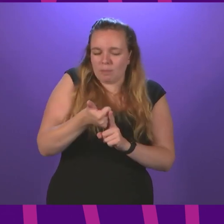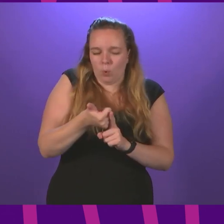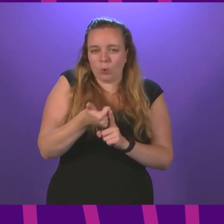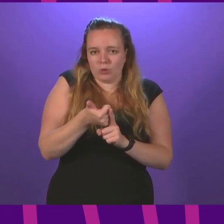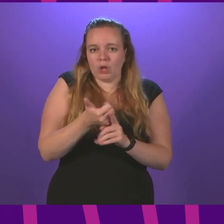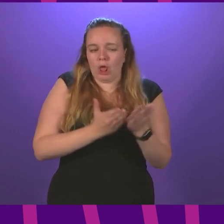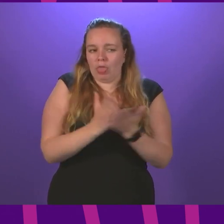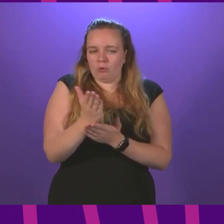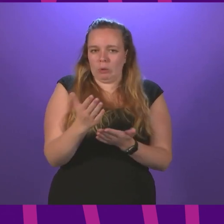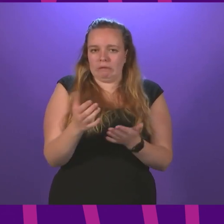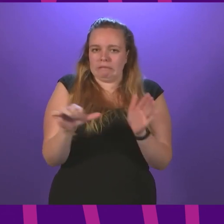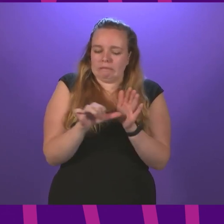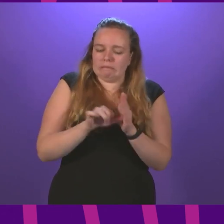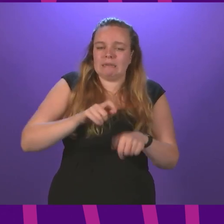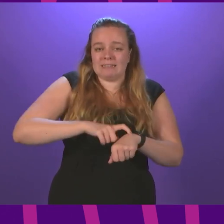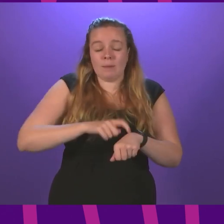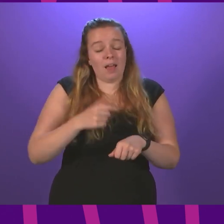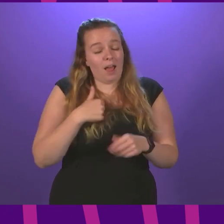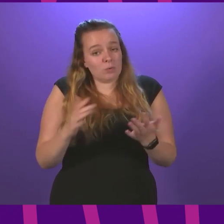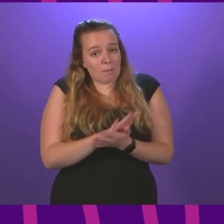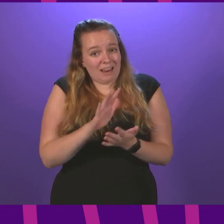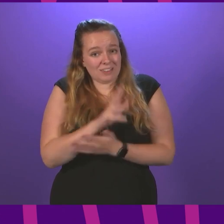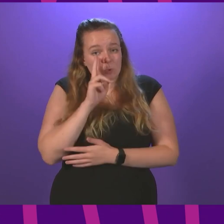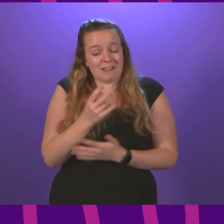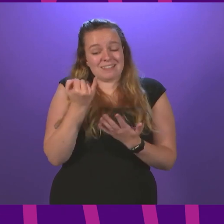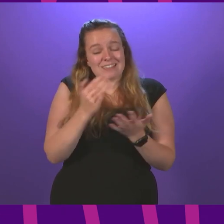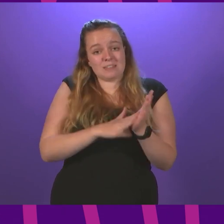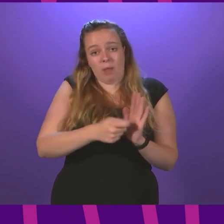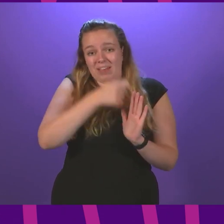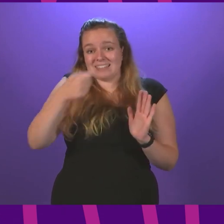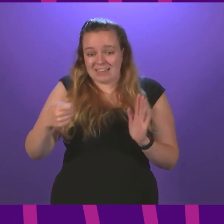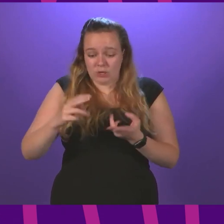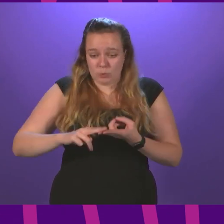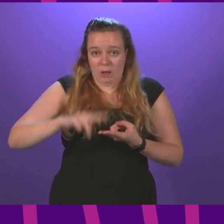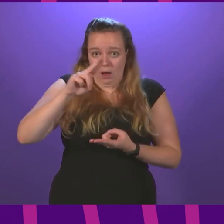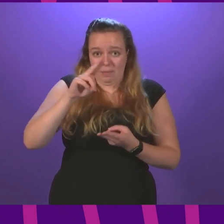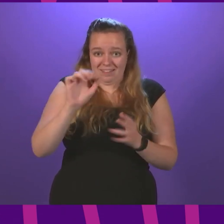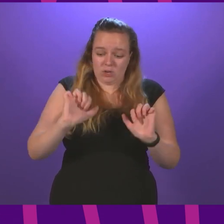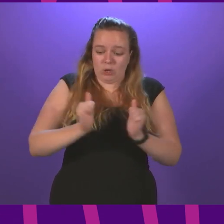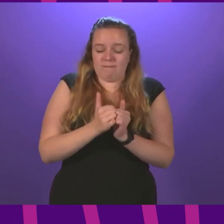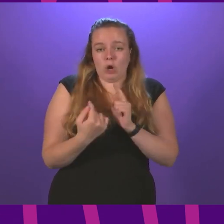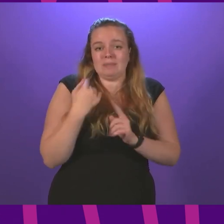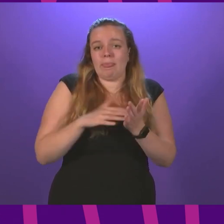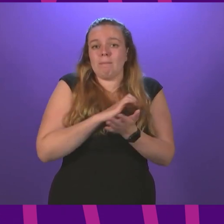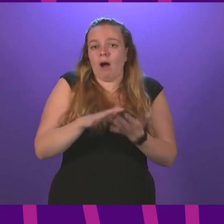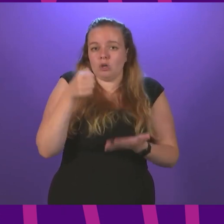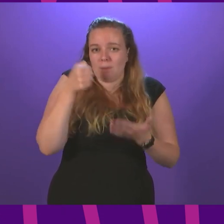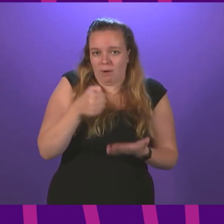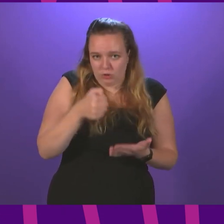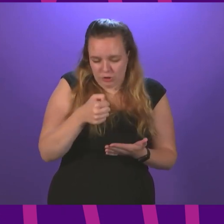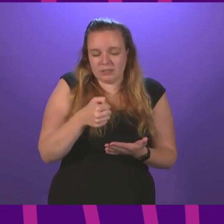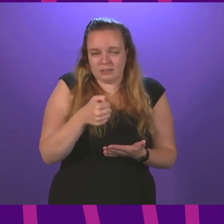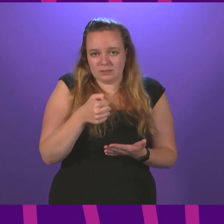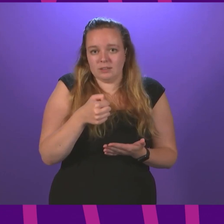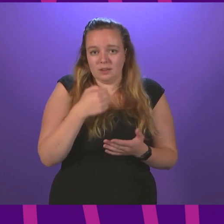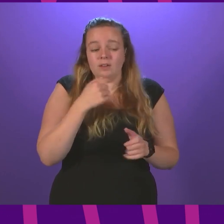unprecedented time. And I was pleased to see the six-month extension to the uplift confirmed in the March budget, following calls